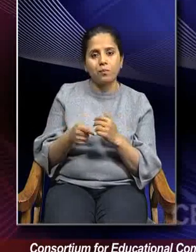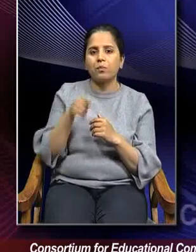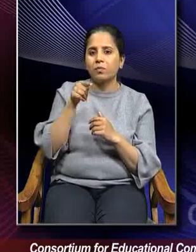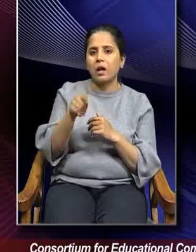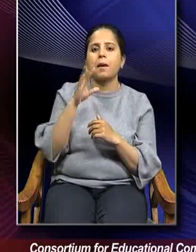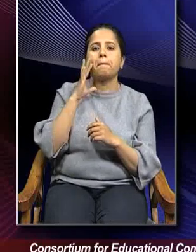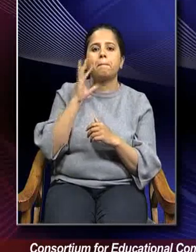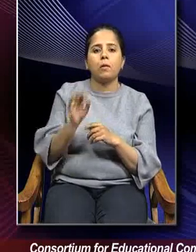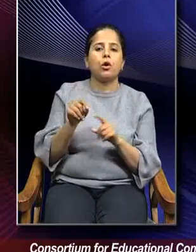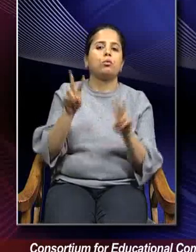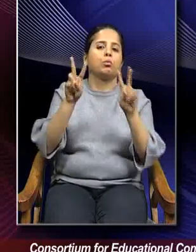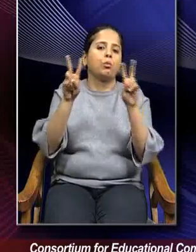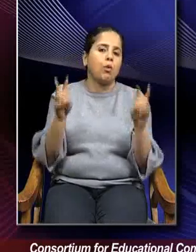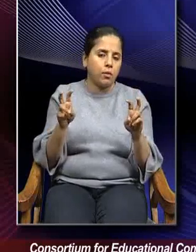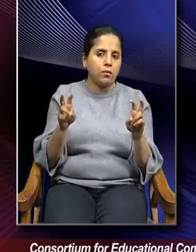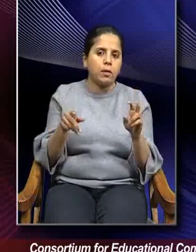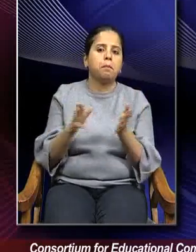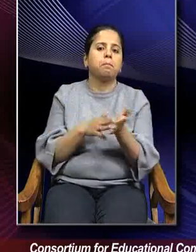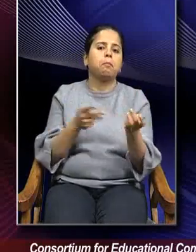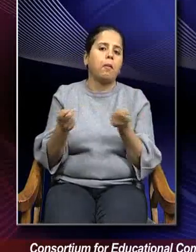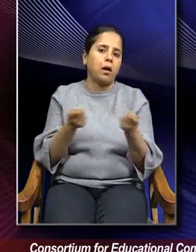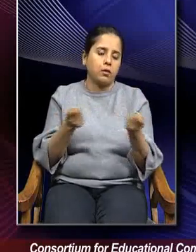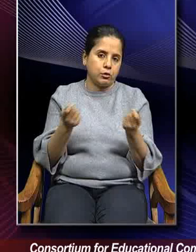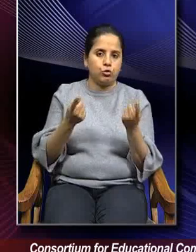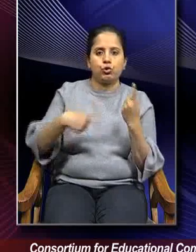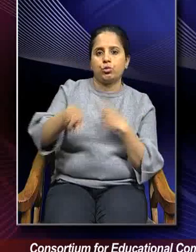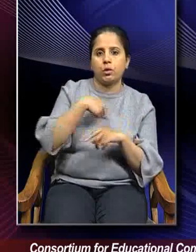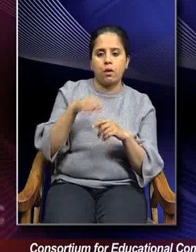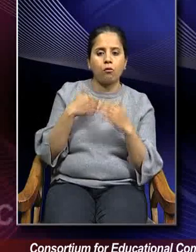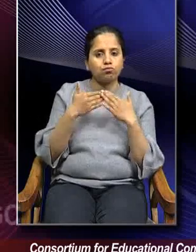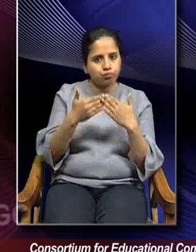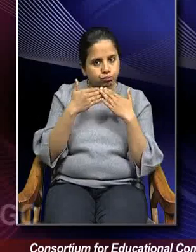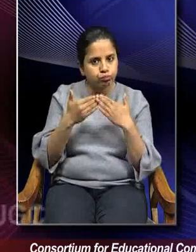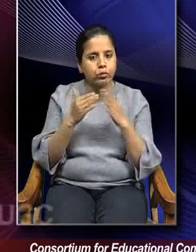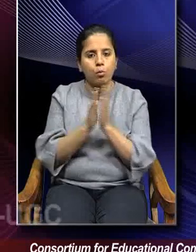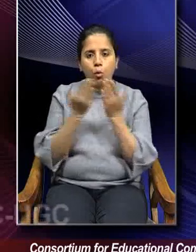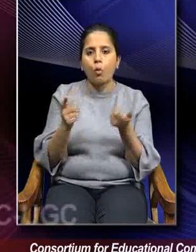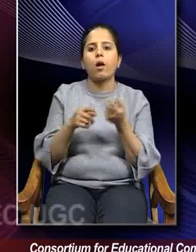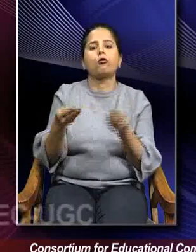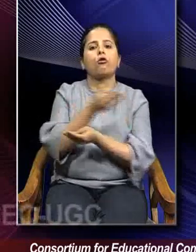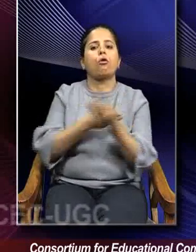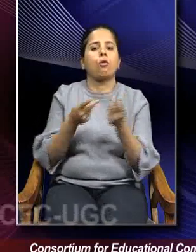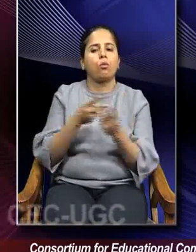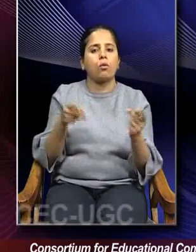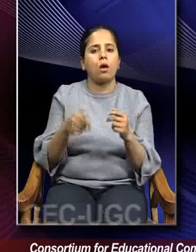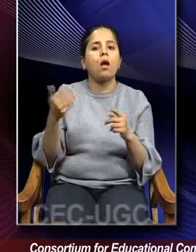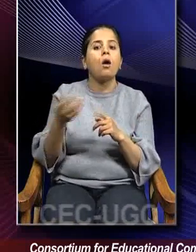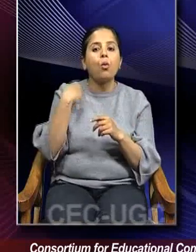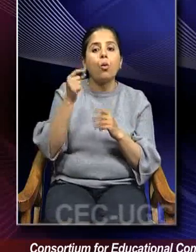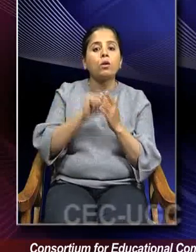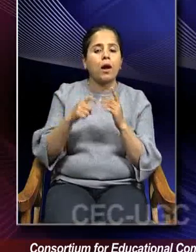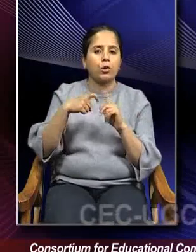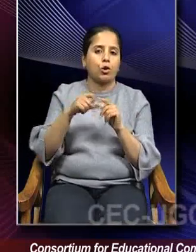important aspect of management when we study the book of Arthashastra authored by Kautilya.